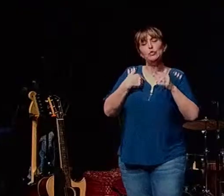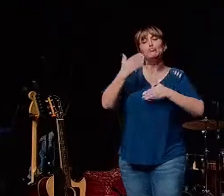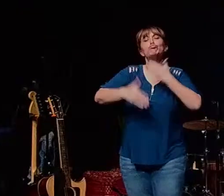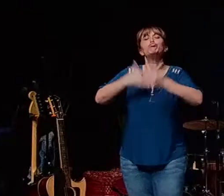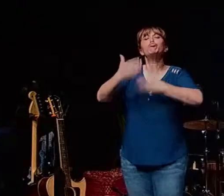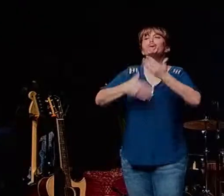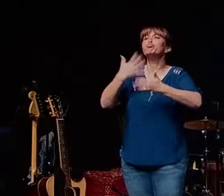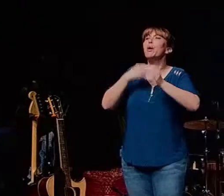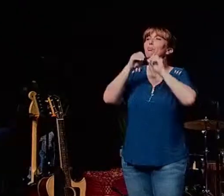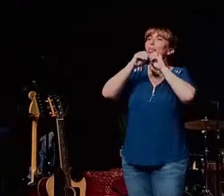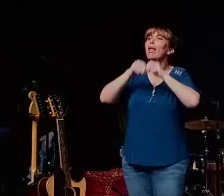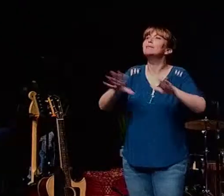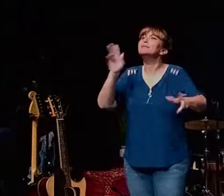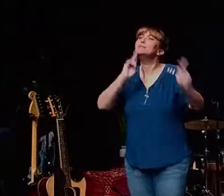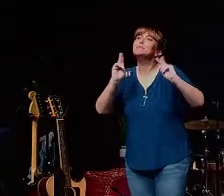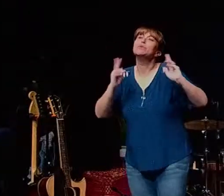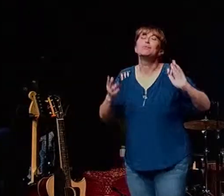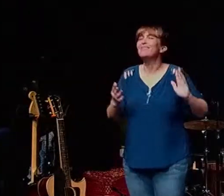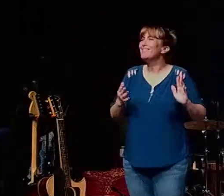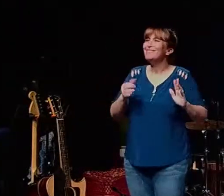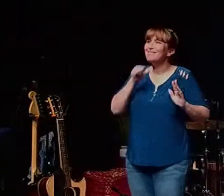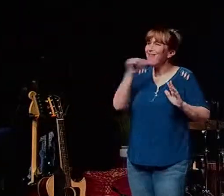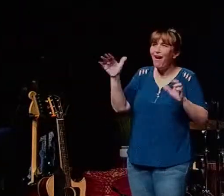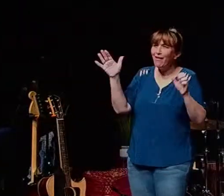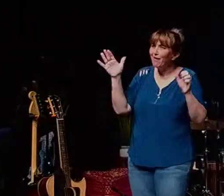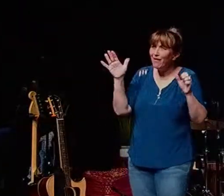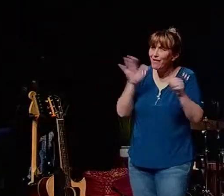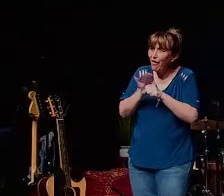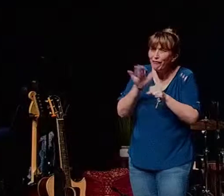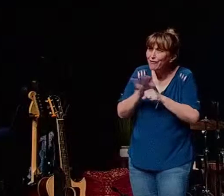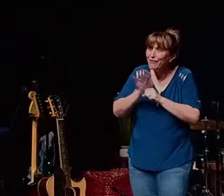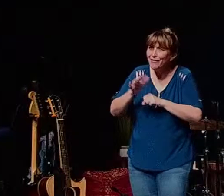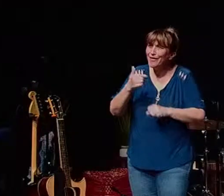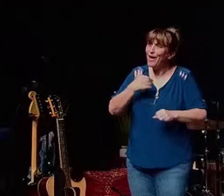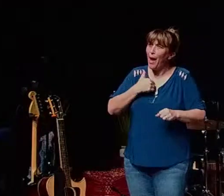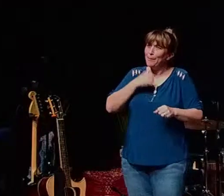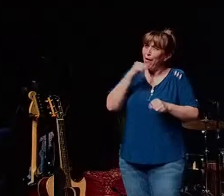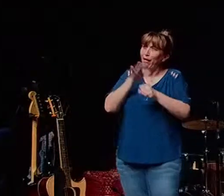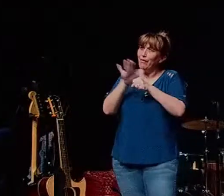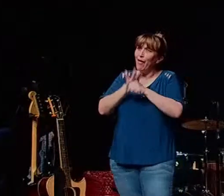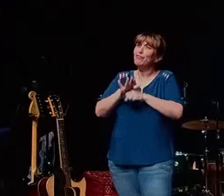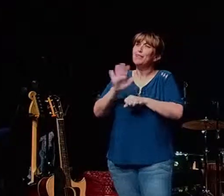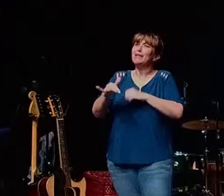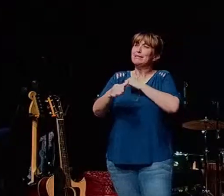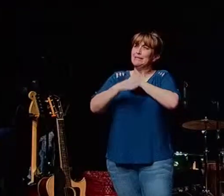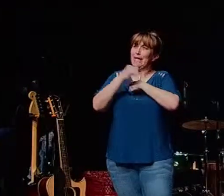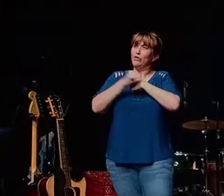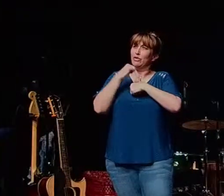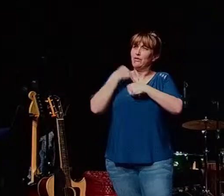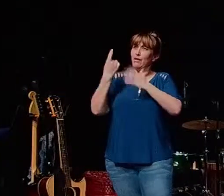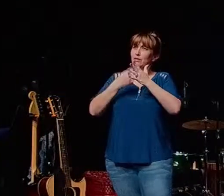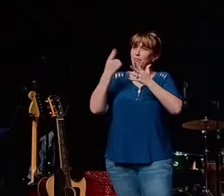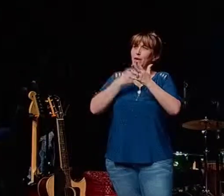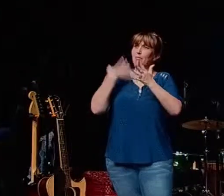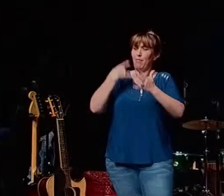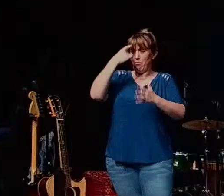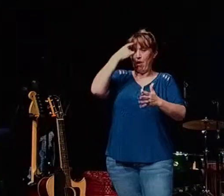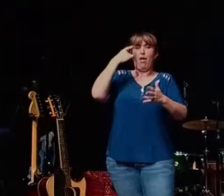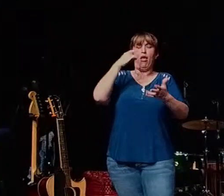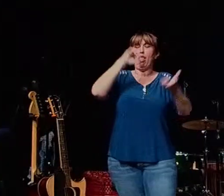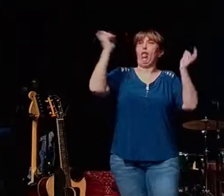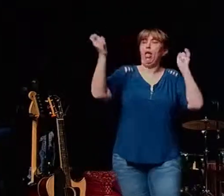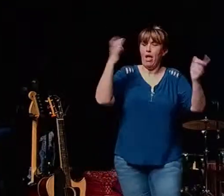and to do what i do and they are not enough not even close to enough and that's very dangerous to stay in that place